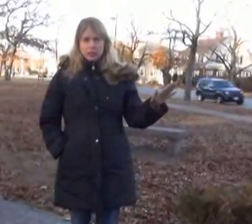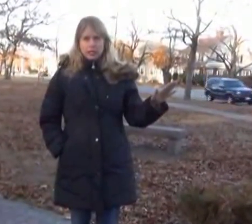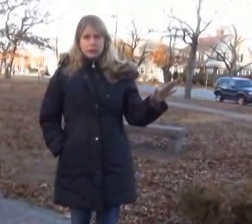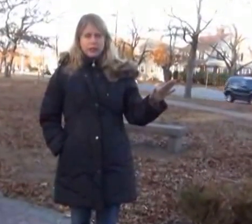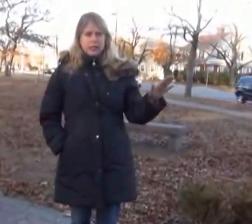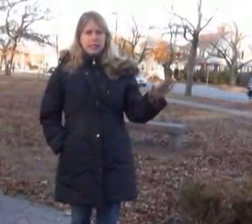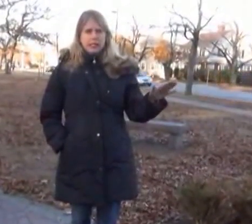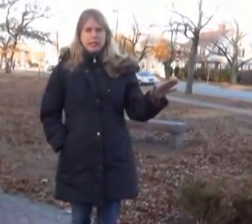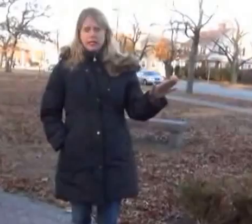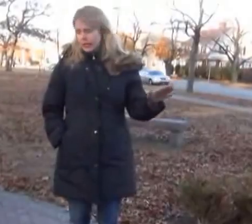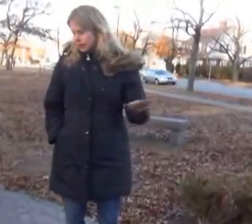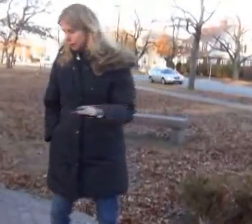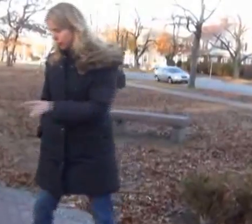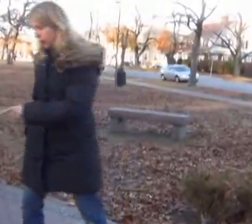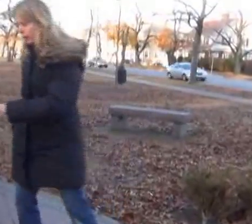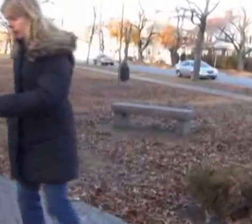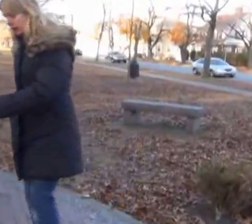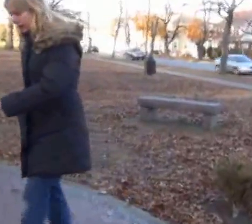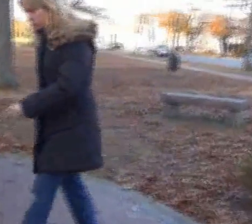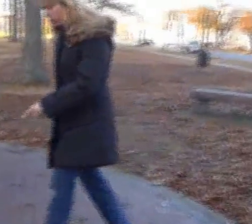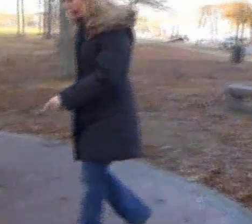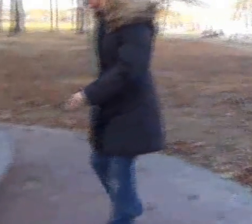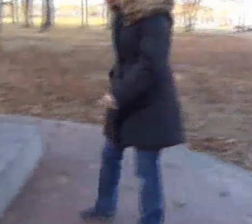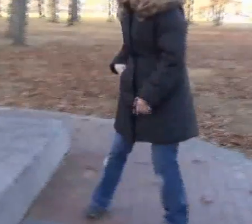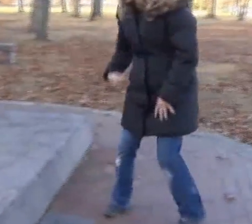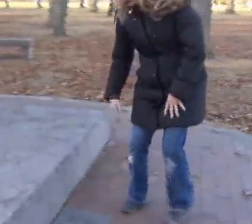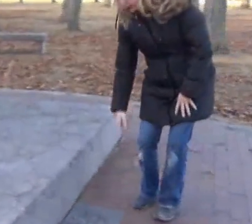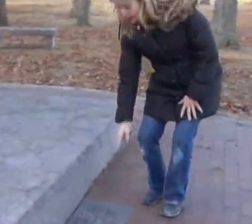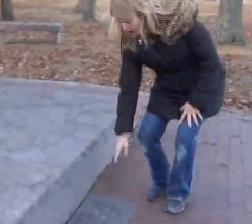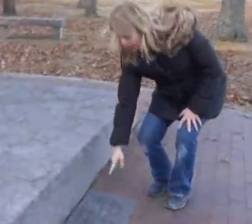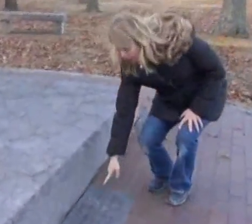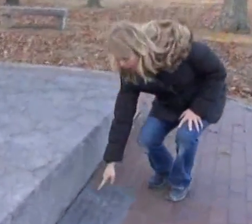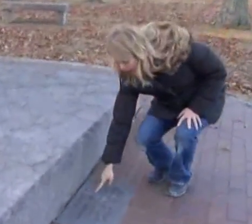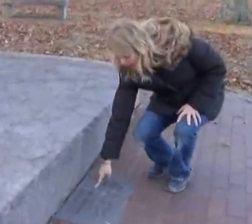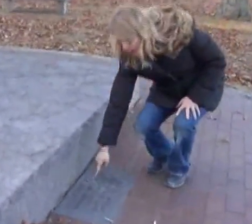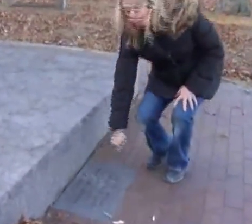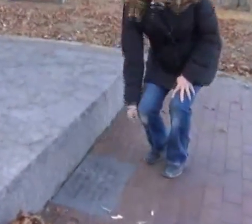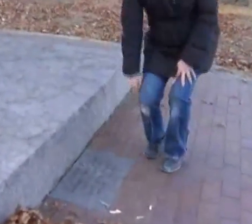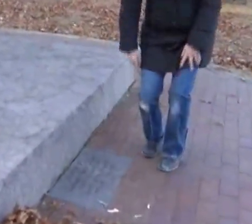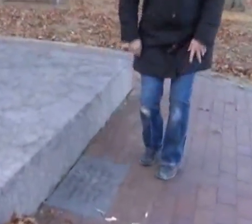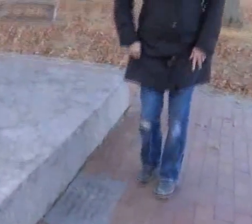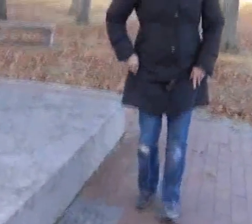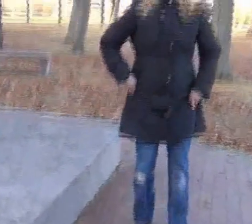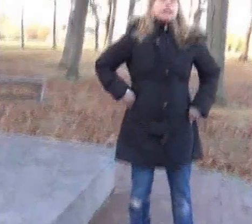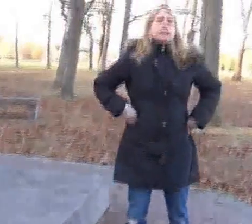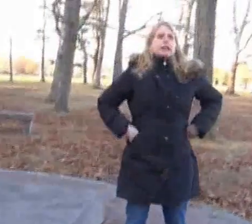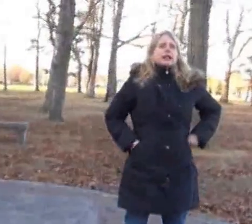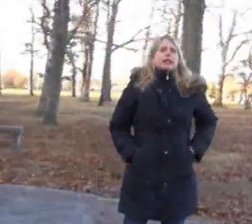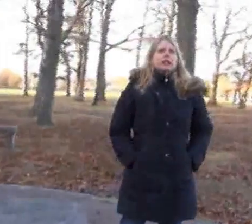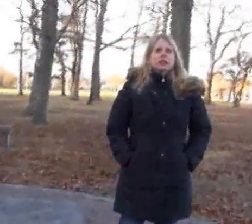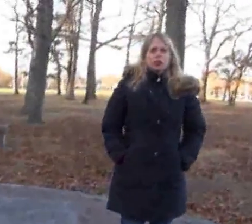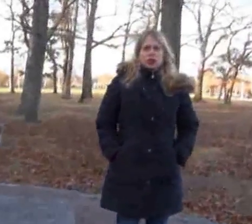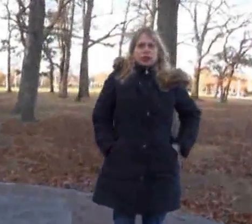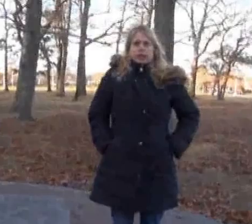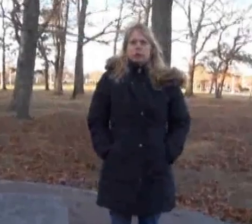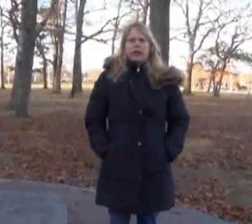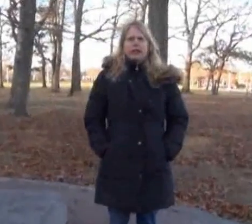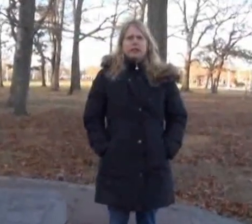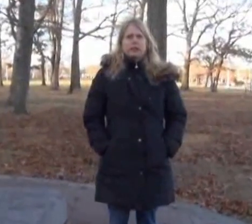life. And he and Frida, his wife, Frida, he and she raised,